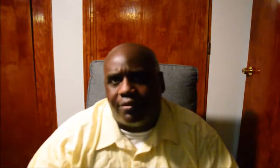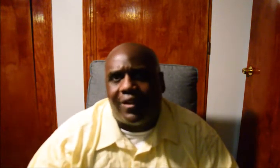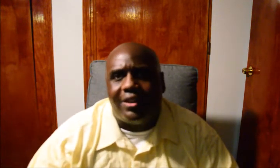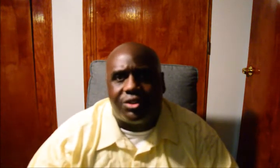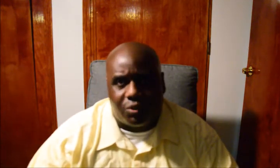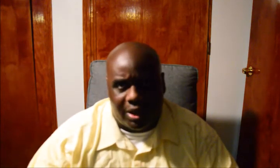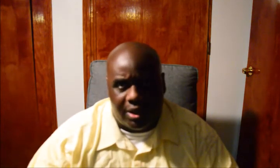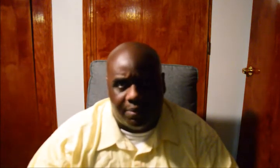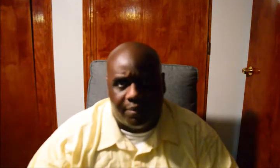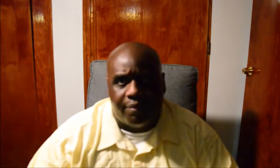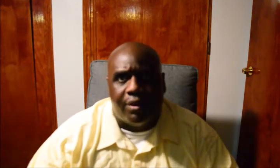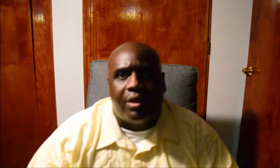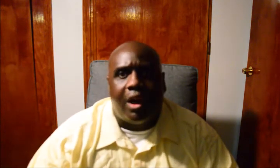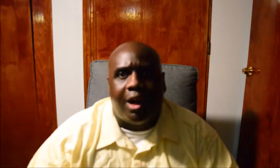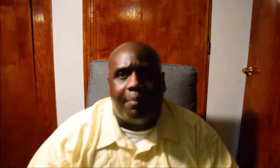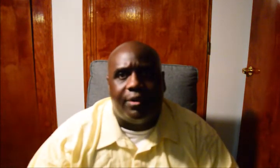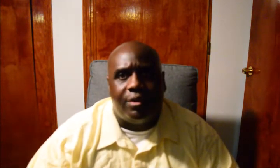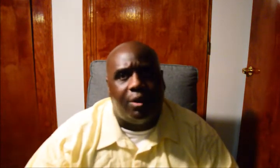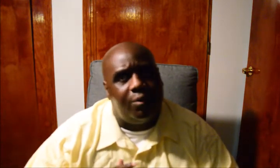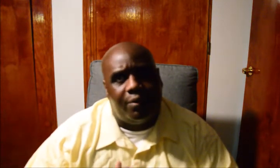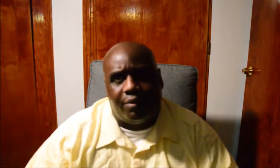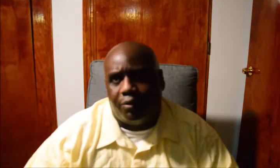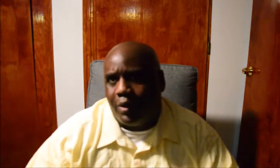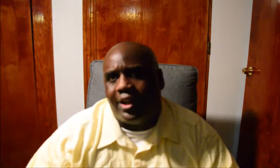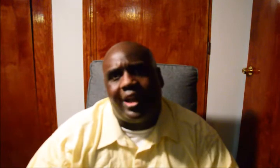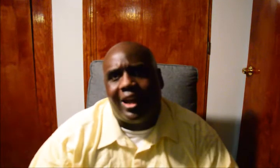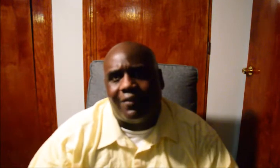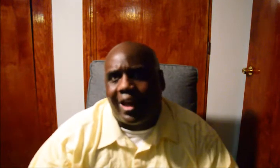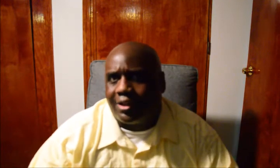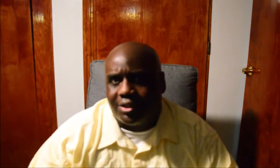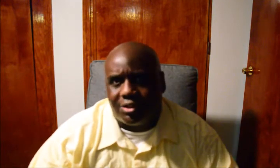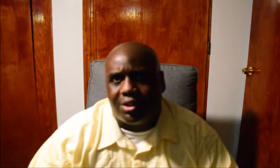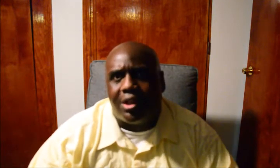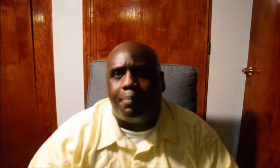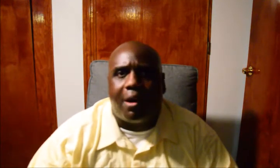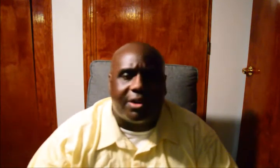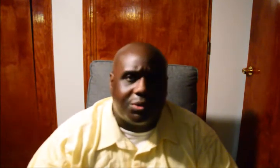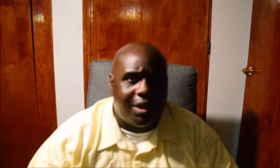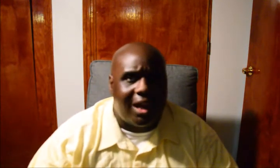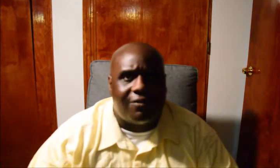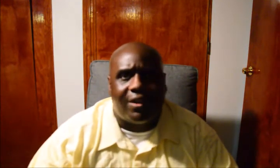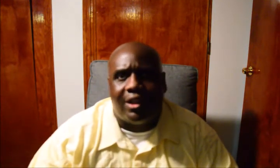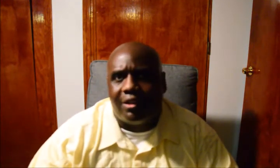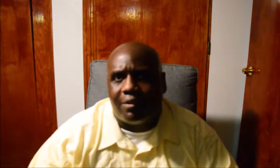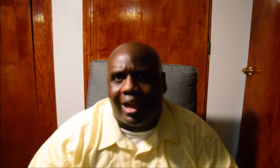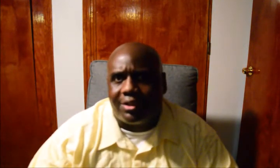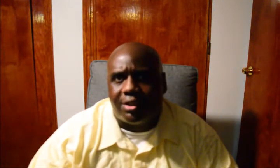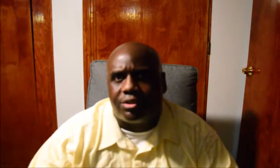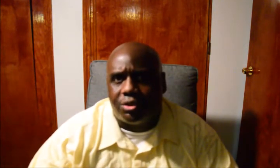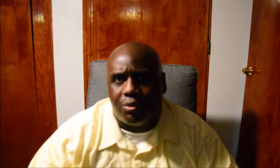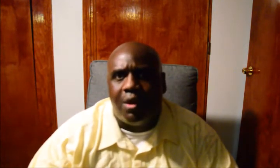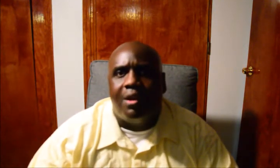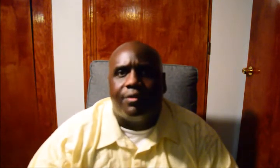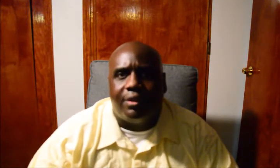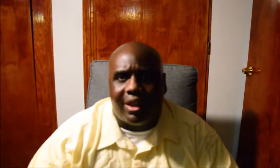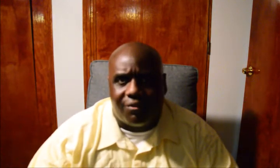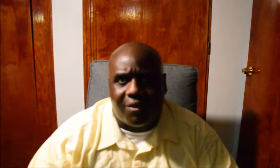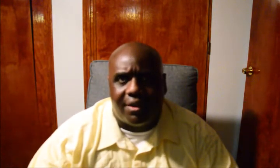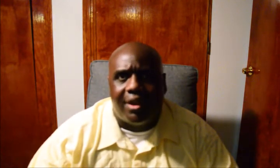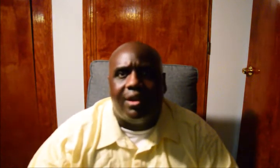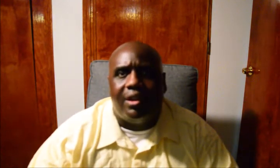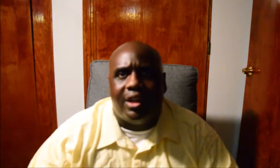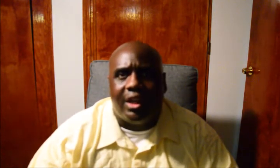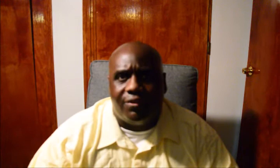Now, under phase three, you know, we didn't have access to any parks. We didn't have any access to the